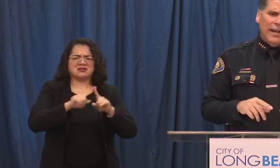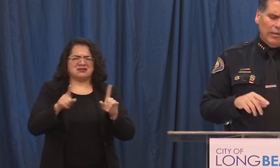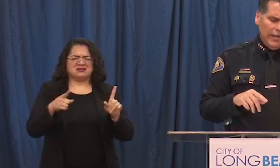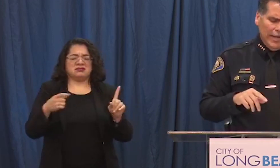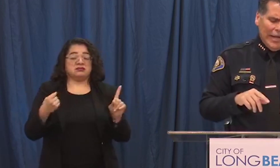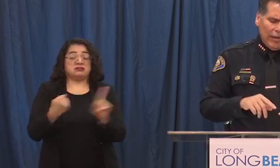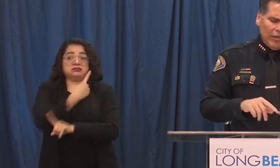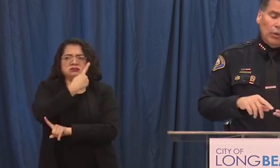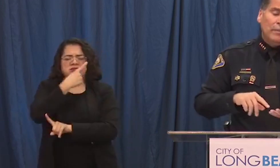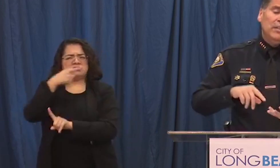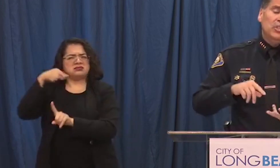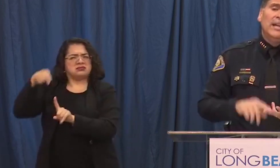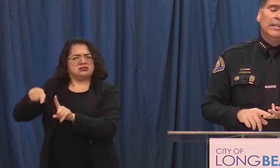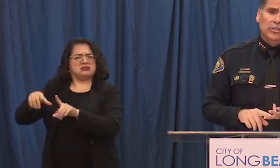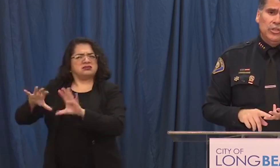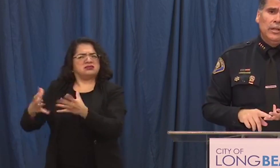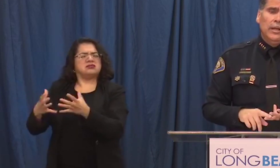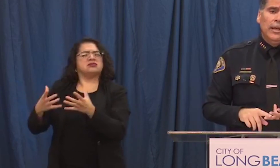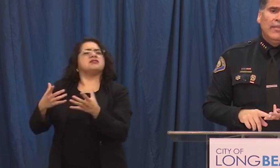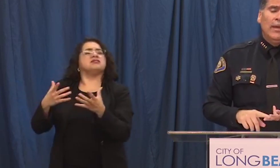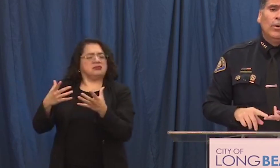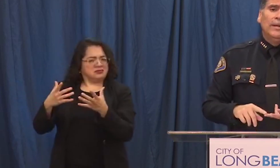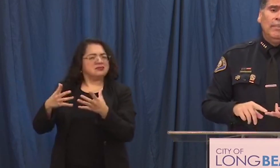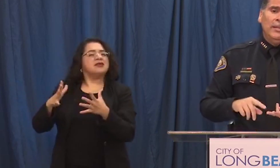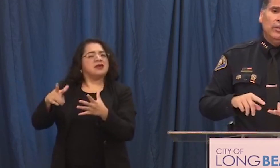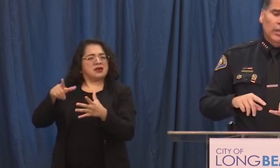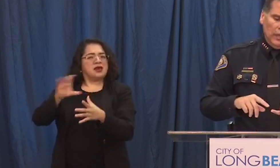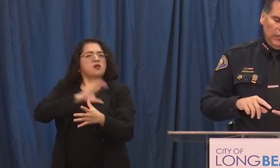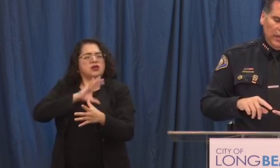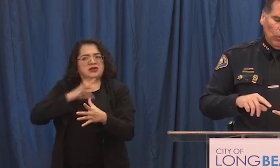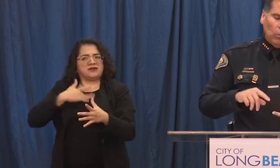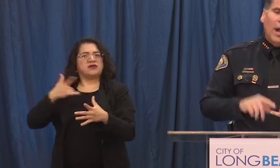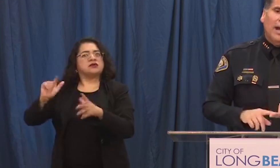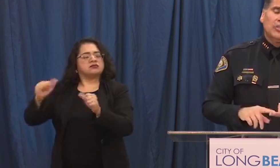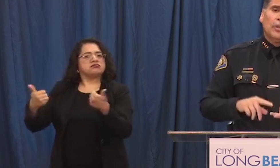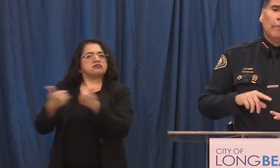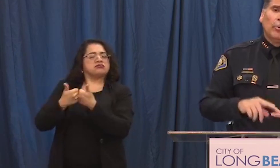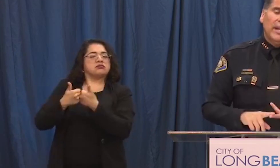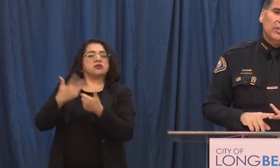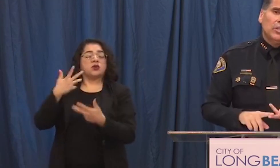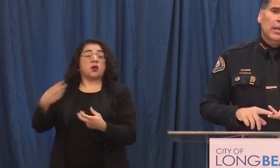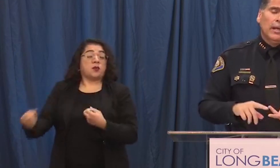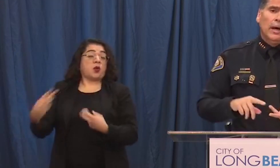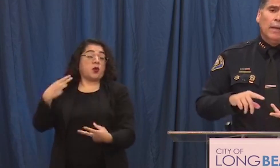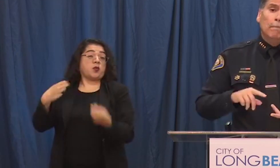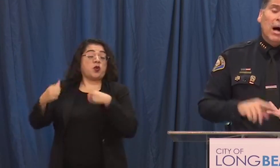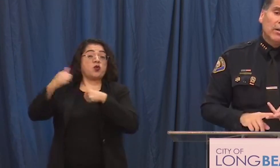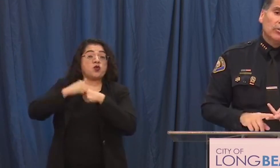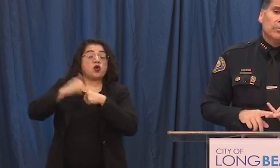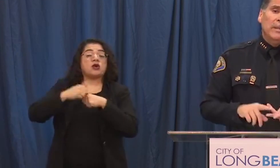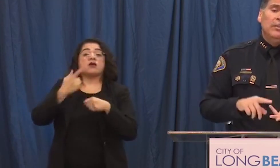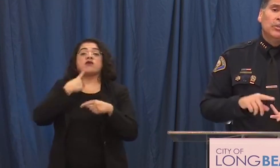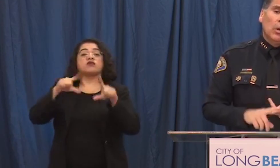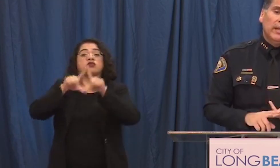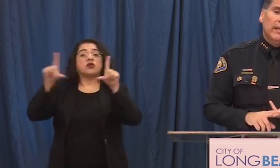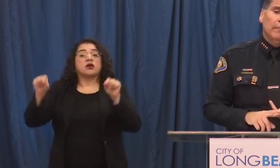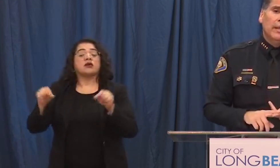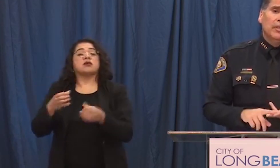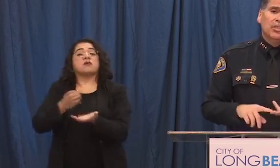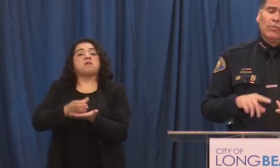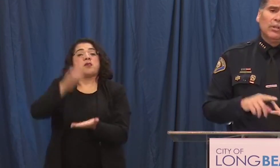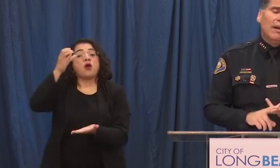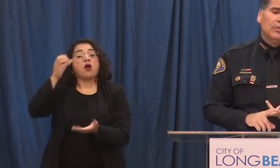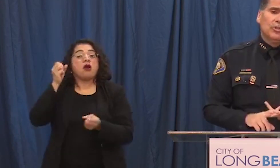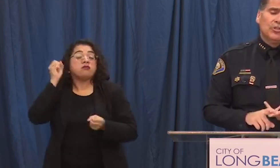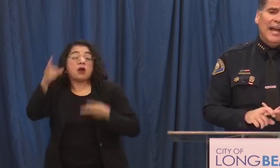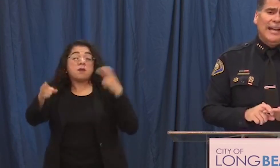talking about how they were being challenged they were being uh there were rocks bricks uh bottles being thrown at them